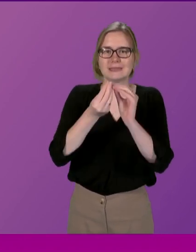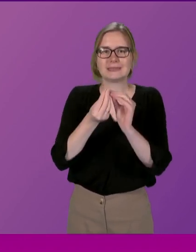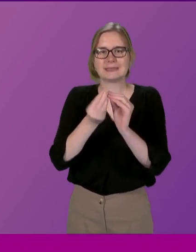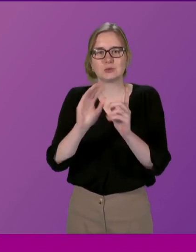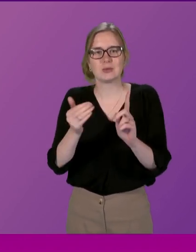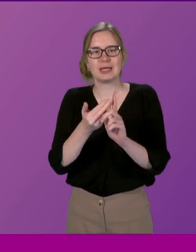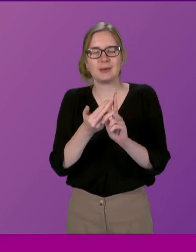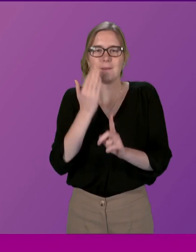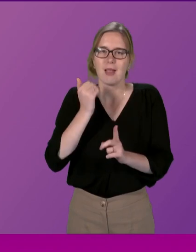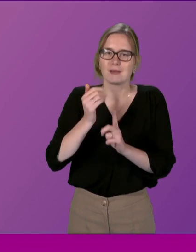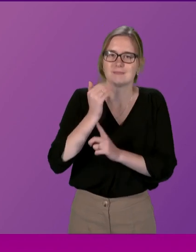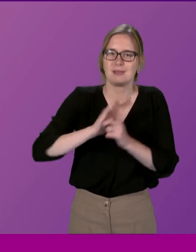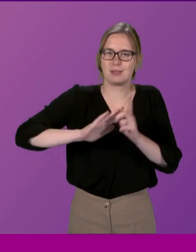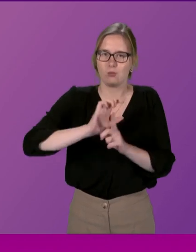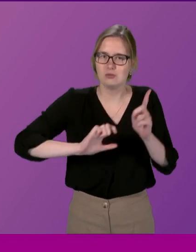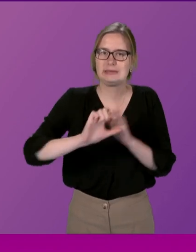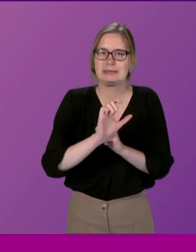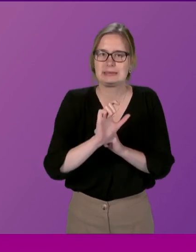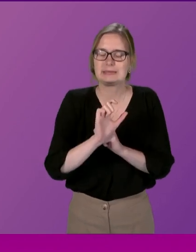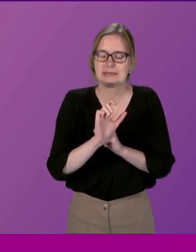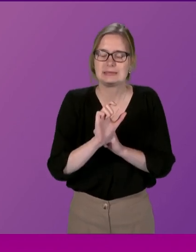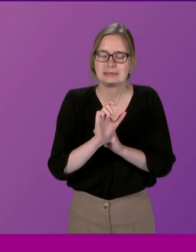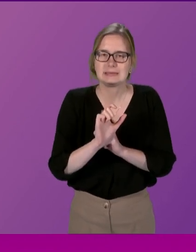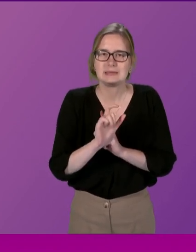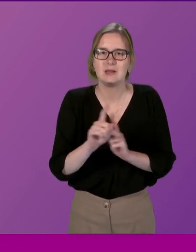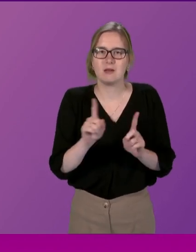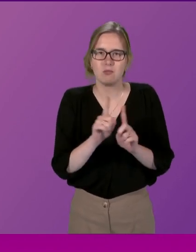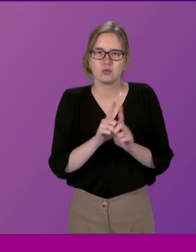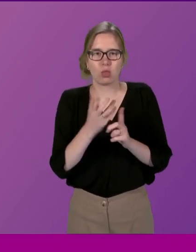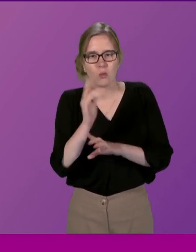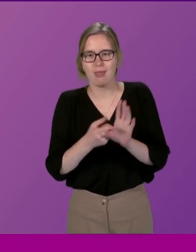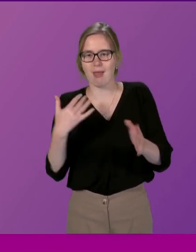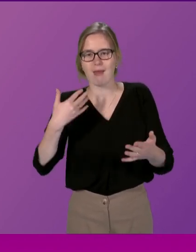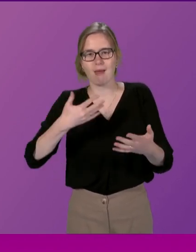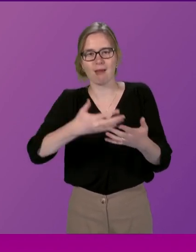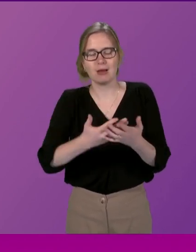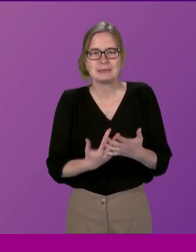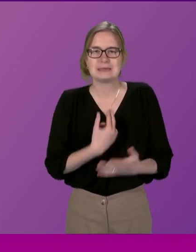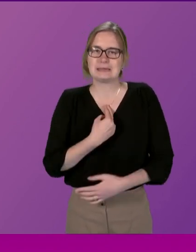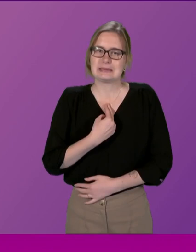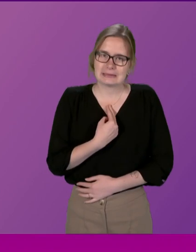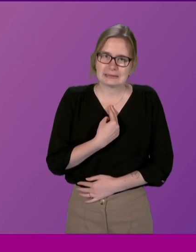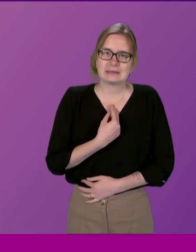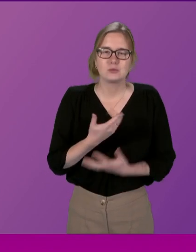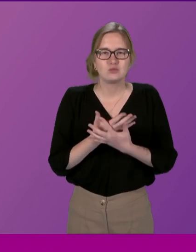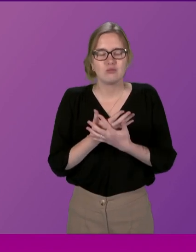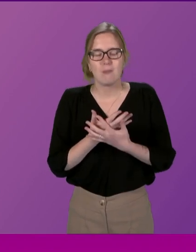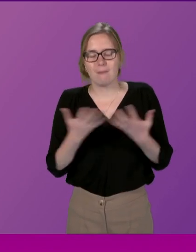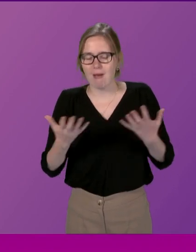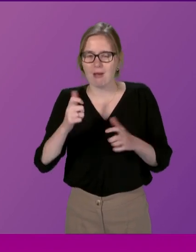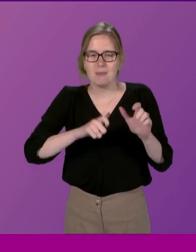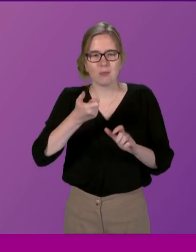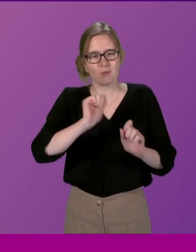black and ethnic minority communities over the years I was disheartened to hear that many from